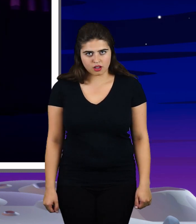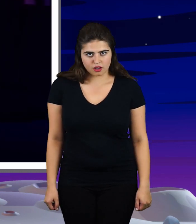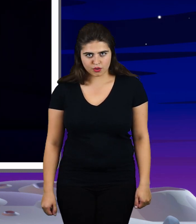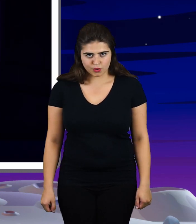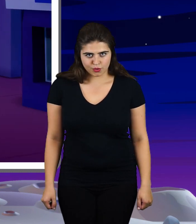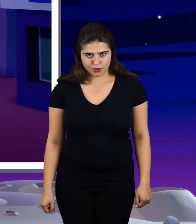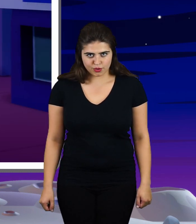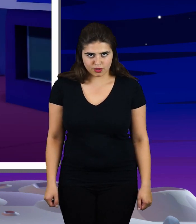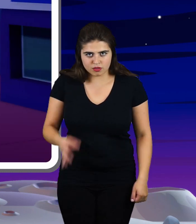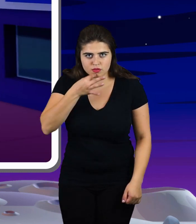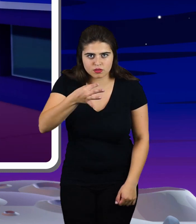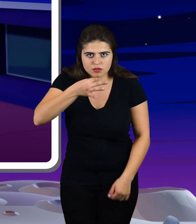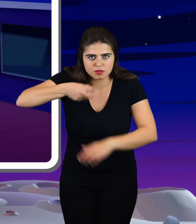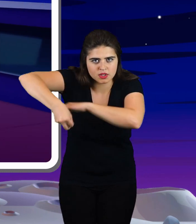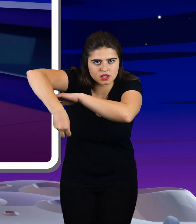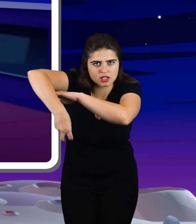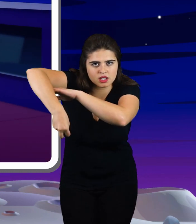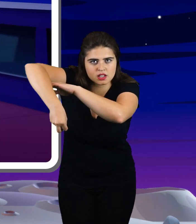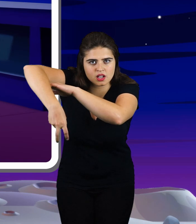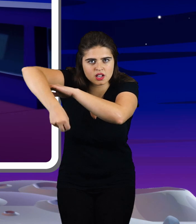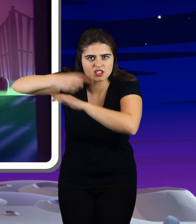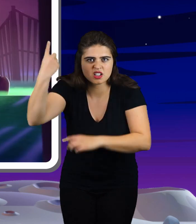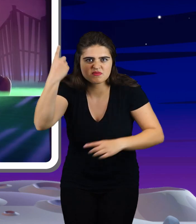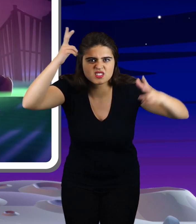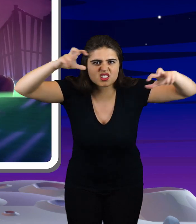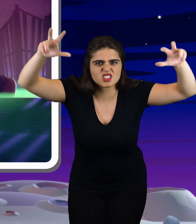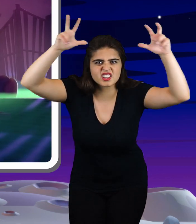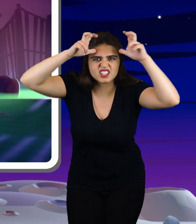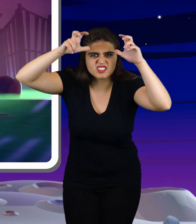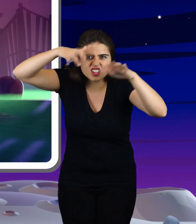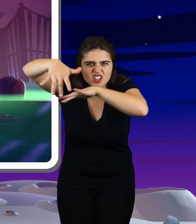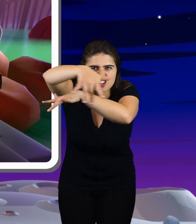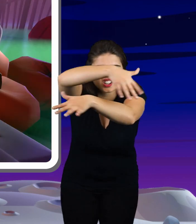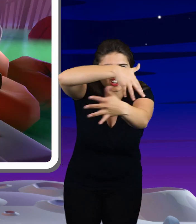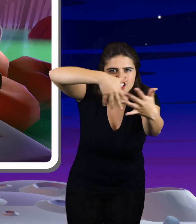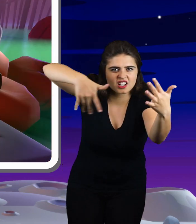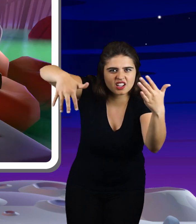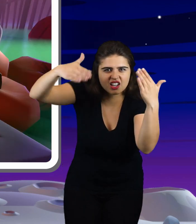It's close to midnight And something evil's are lurking in the dark